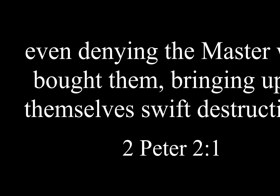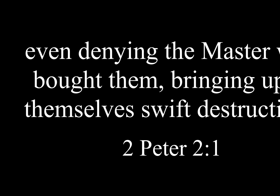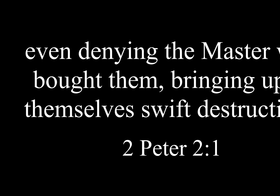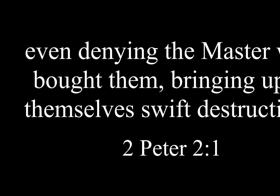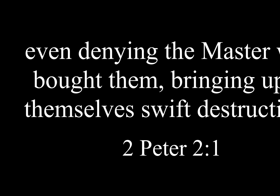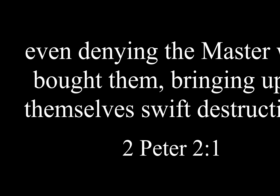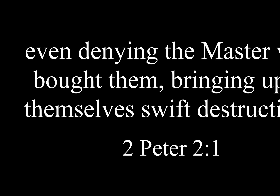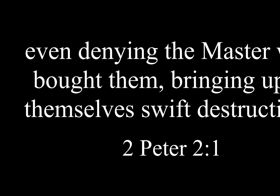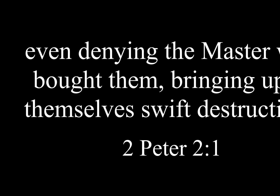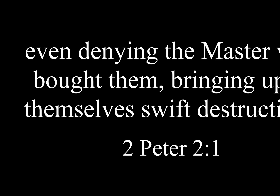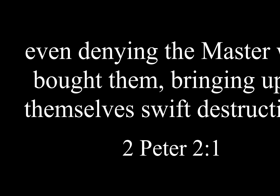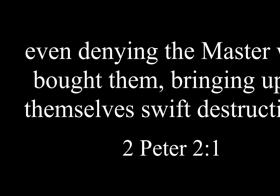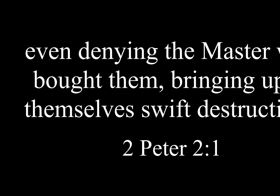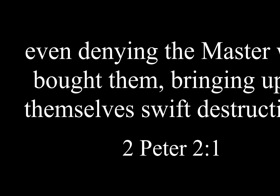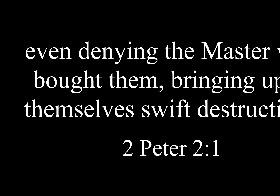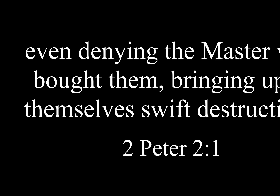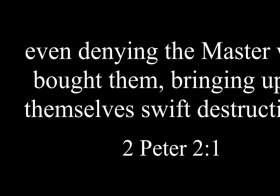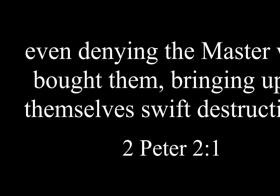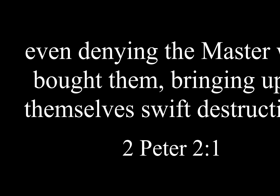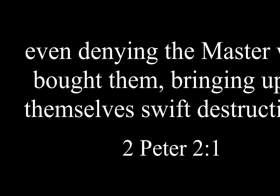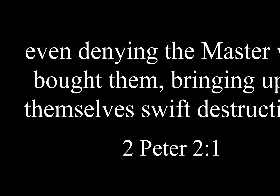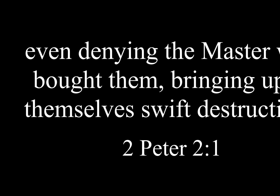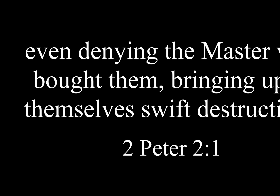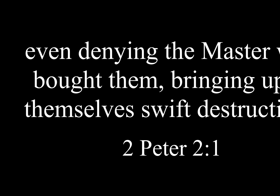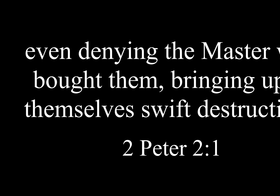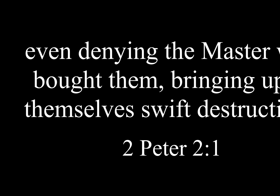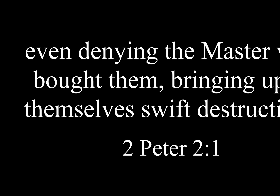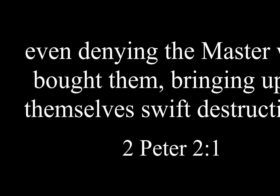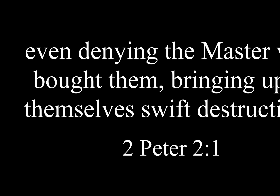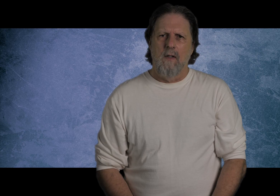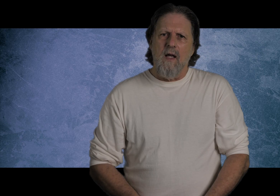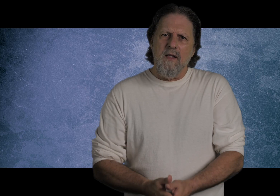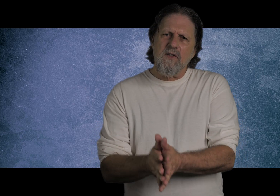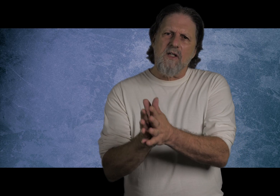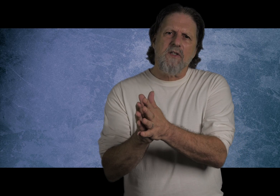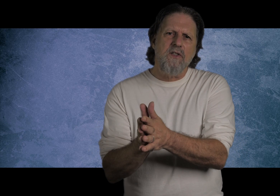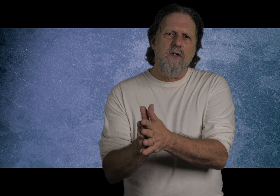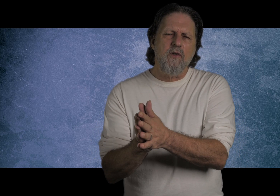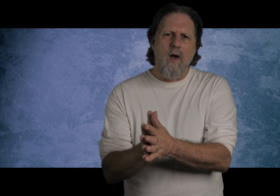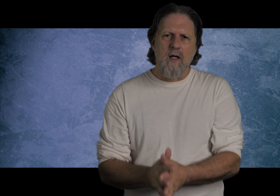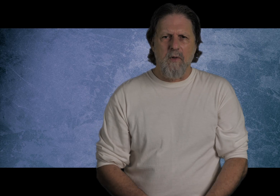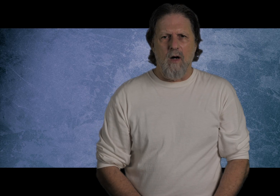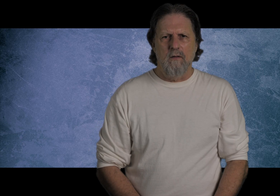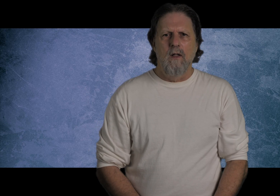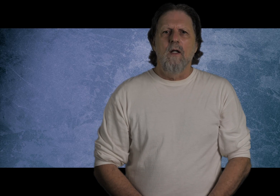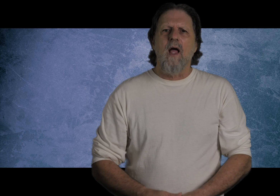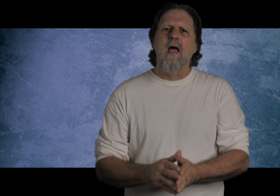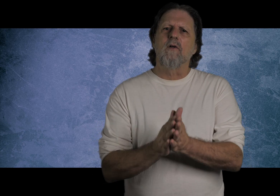Master who bought them, bringing upon themselves swift destruction. This is a serious wake-up call, to handle